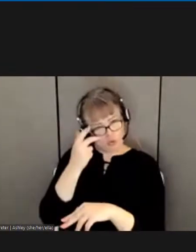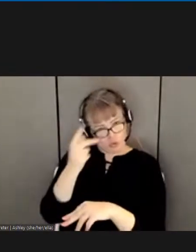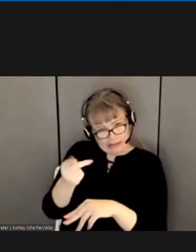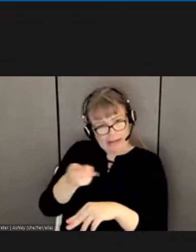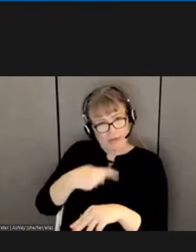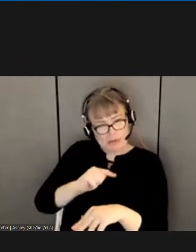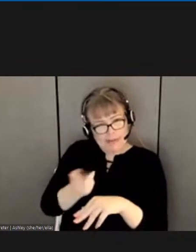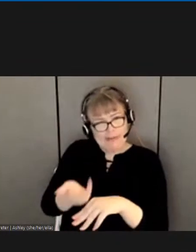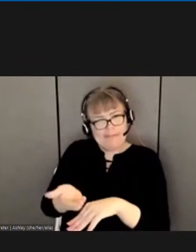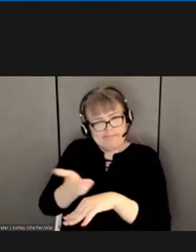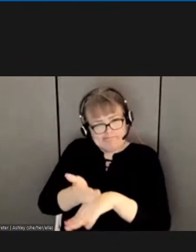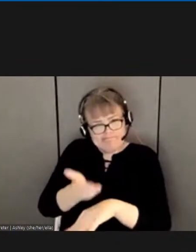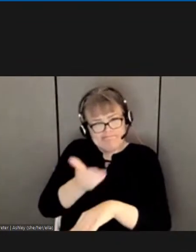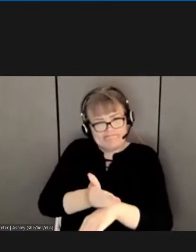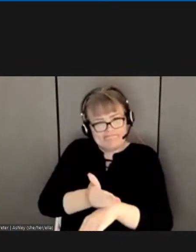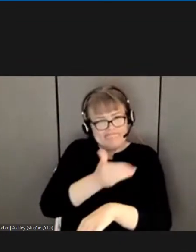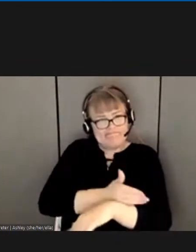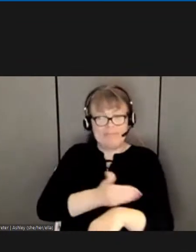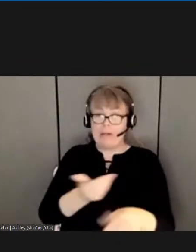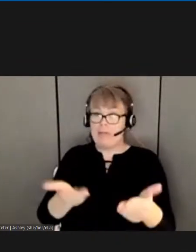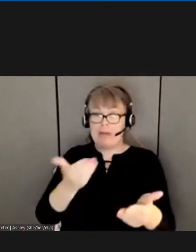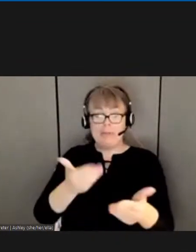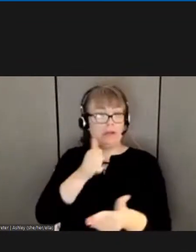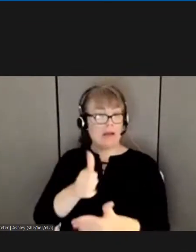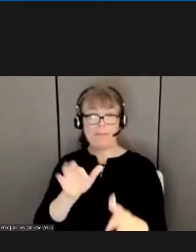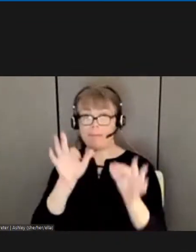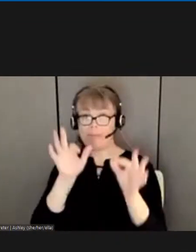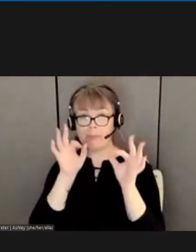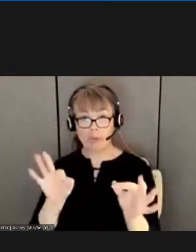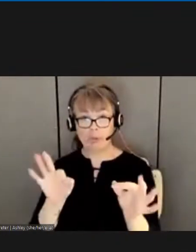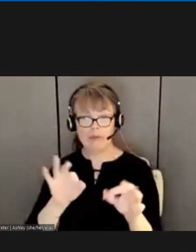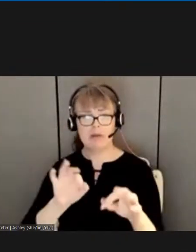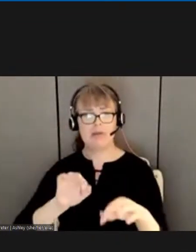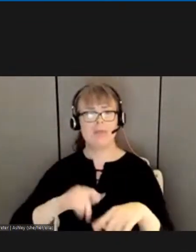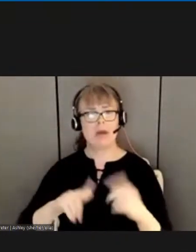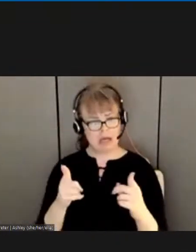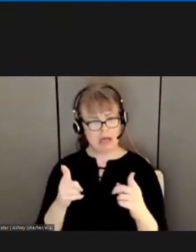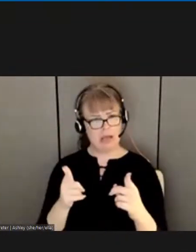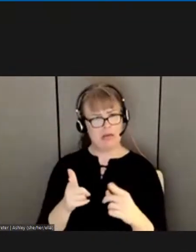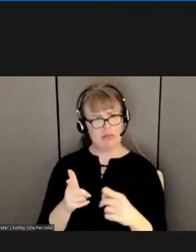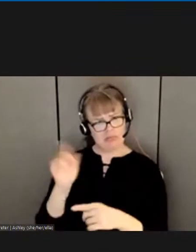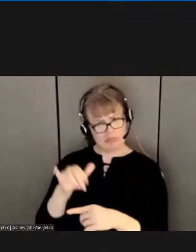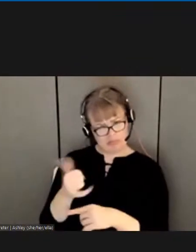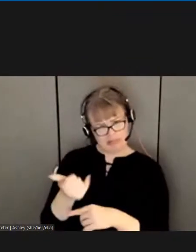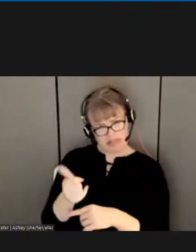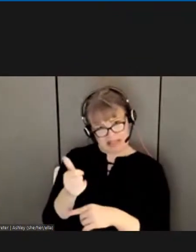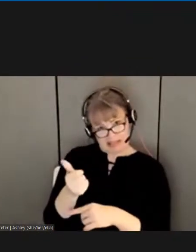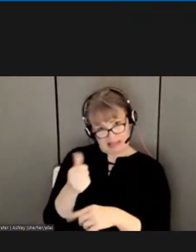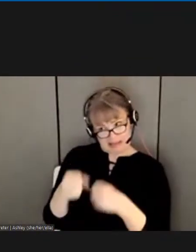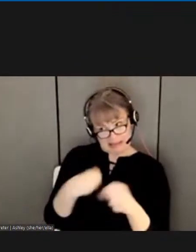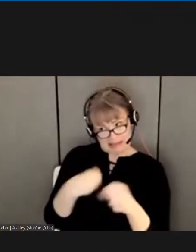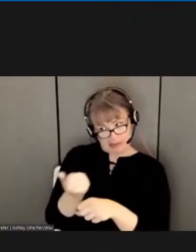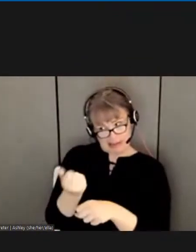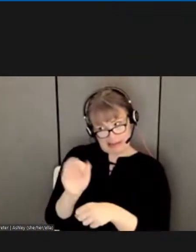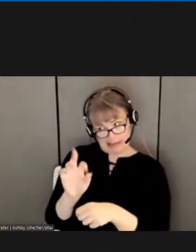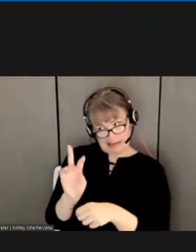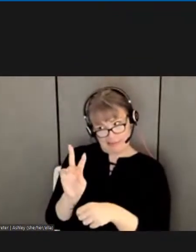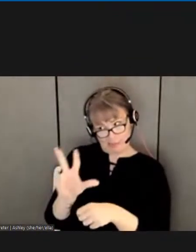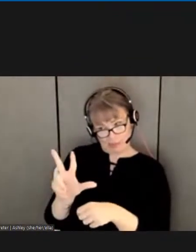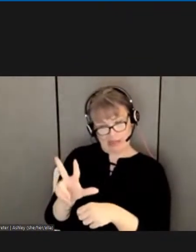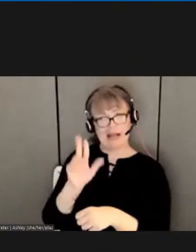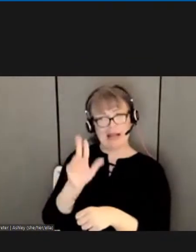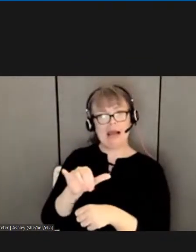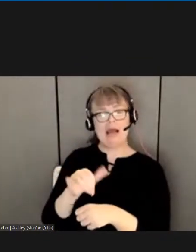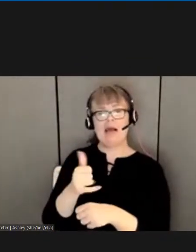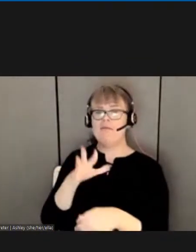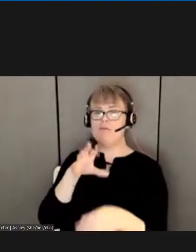were. The contract in 1971 through 73 involved all the unions, and I'm not going to go through the list of